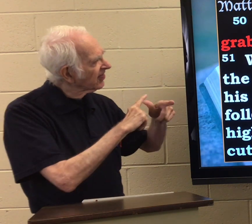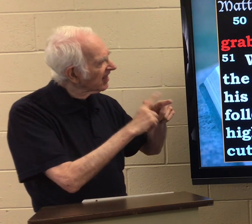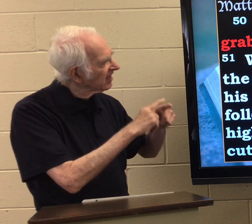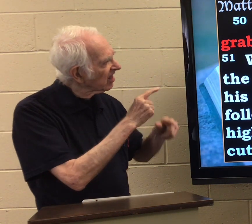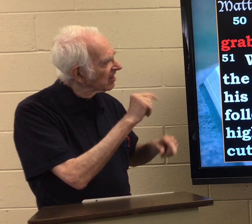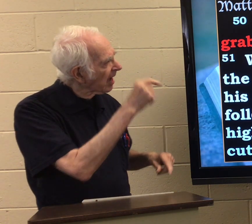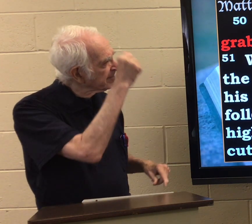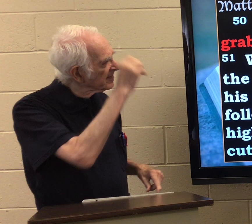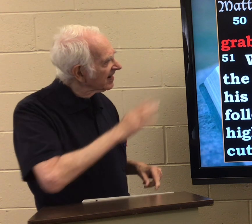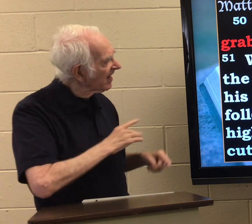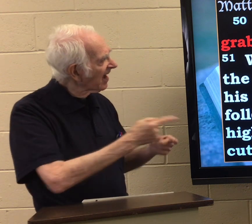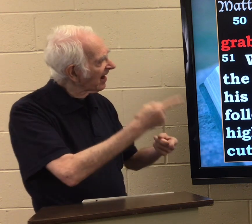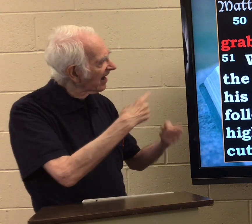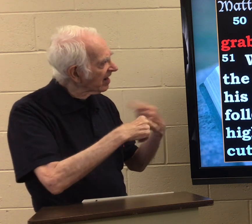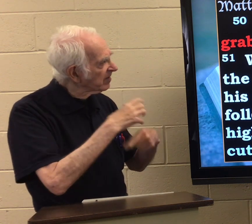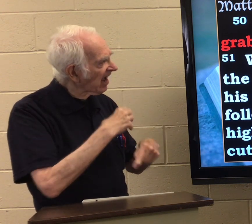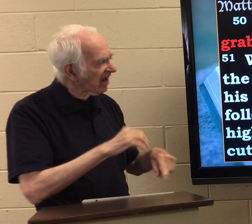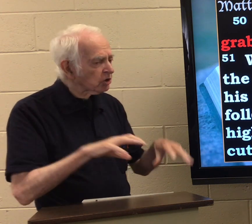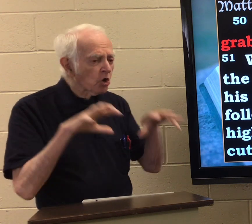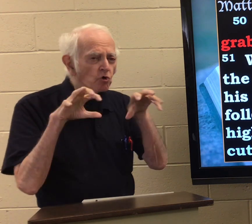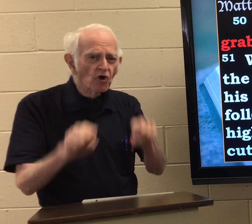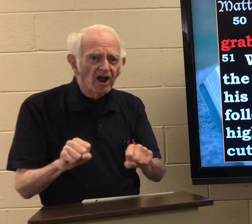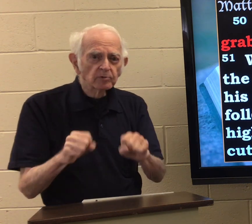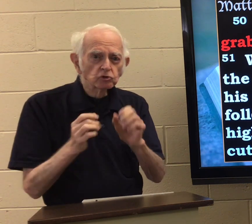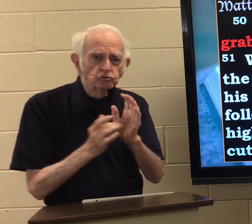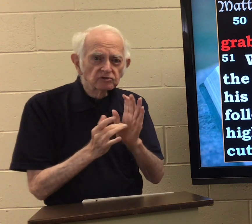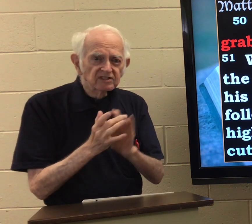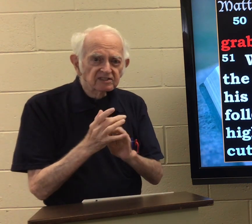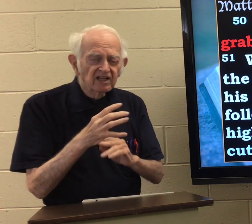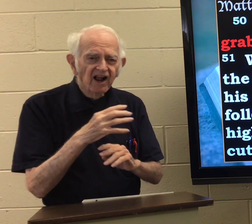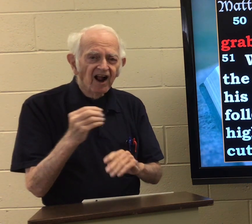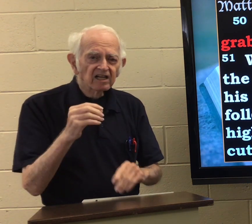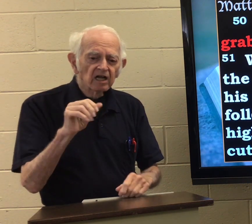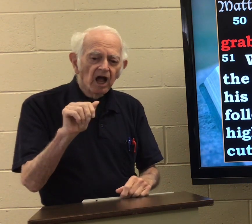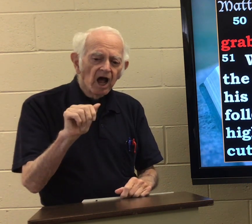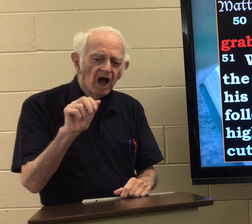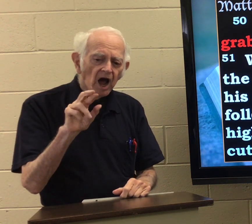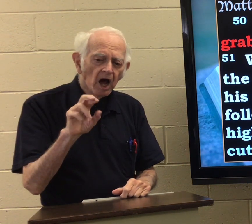Then the men came and grabbed Jesus and arrested him.